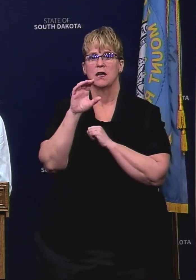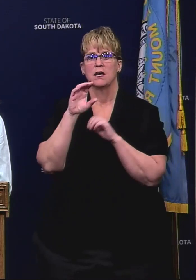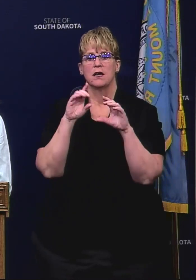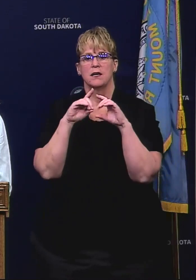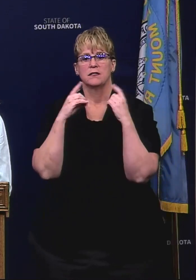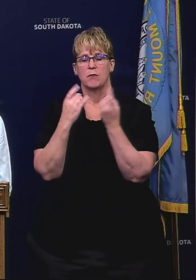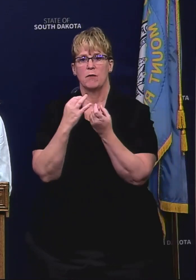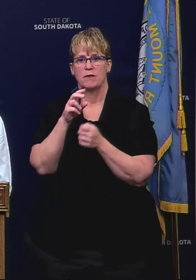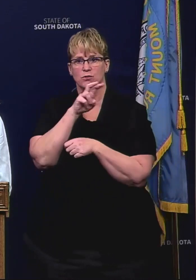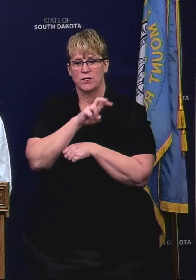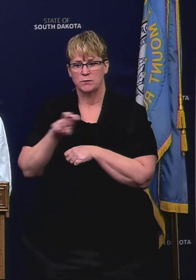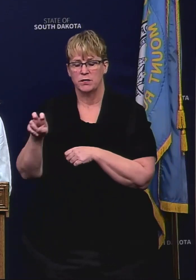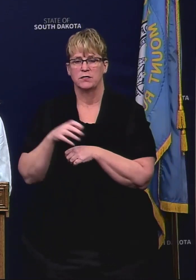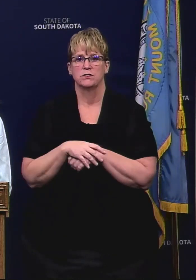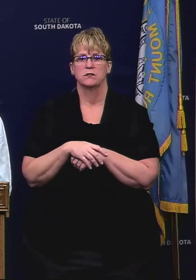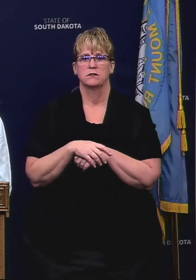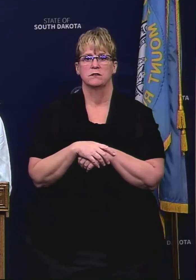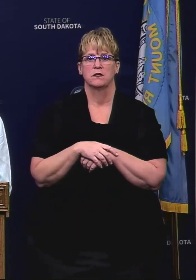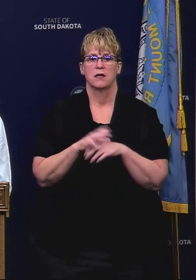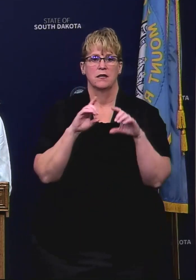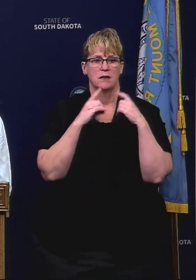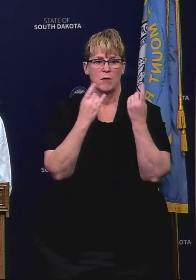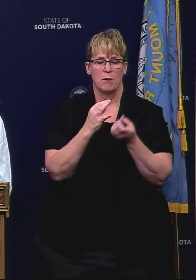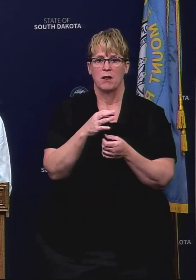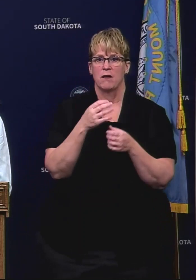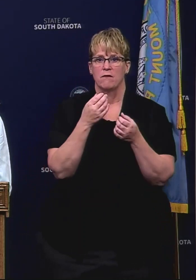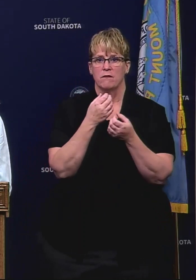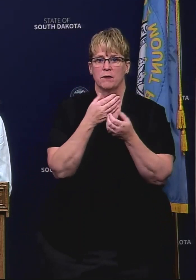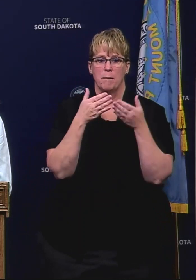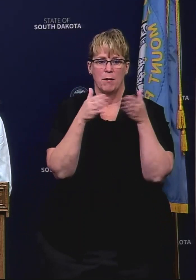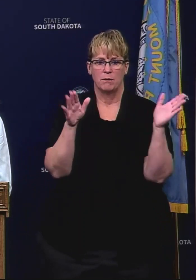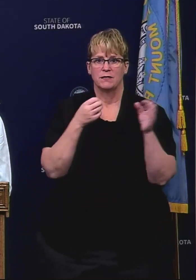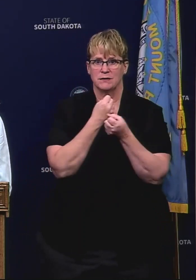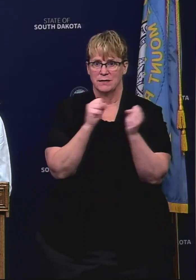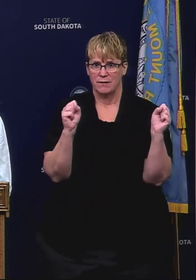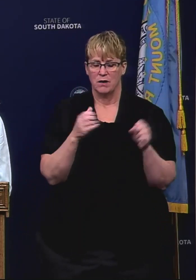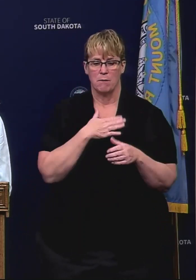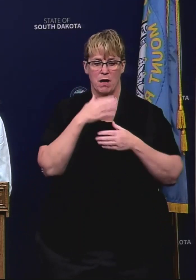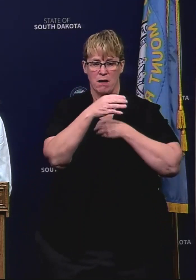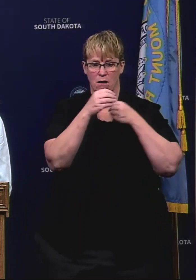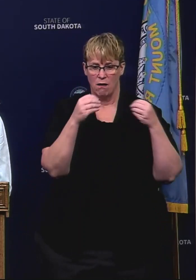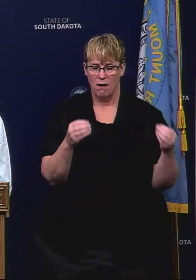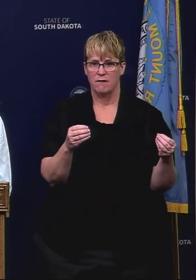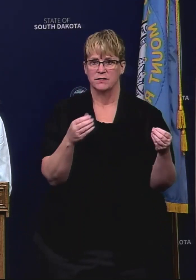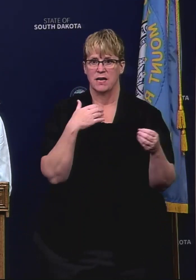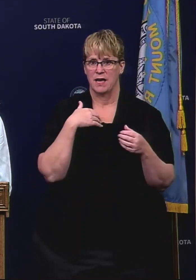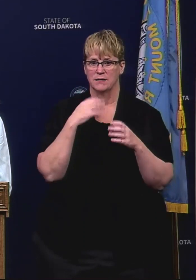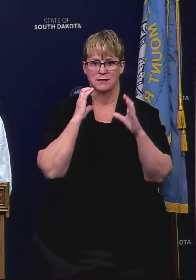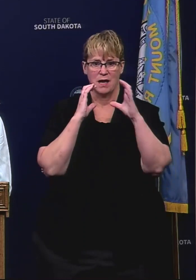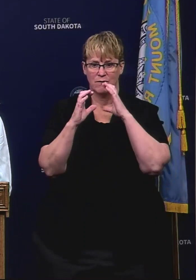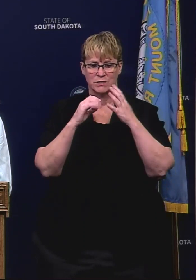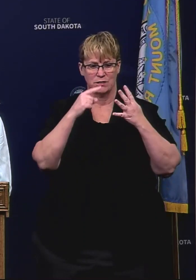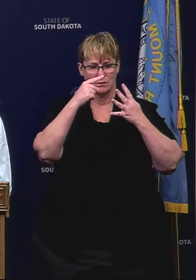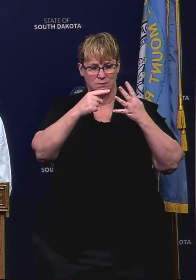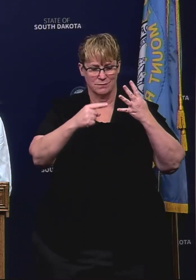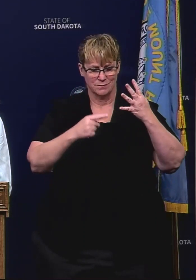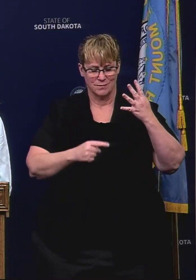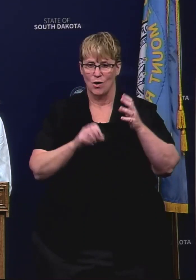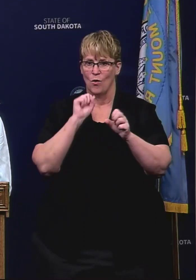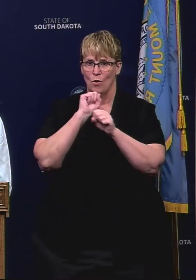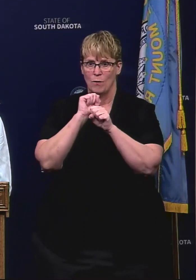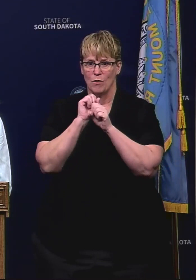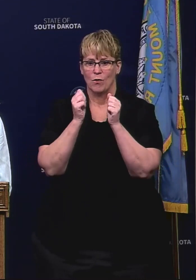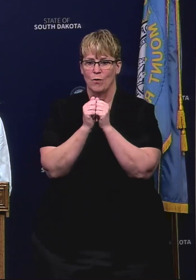has department of public safety has my office staff and general counsel have had conversations as well we've been working